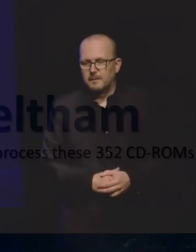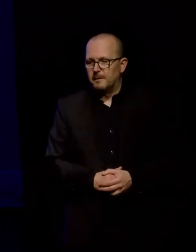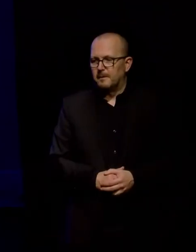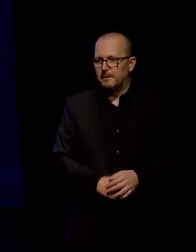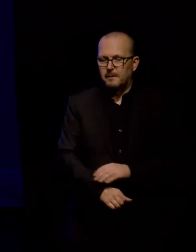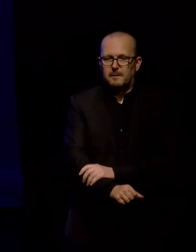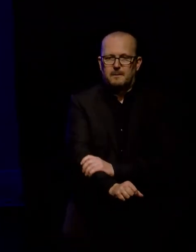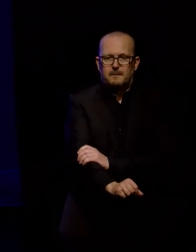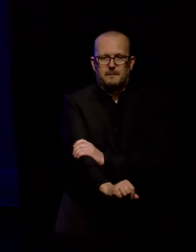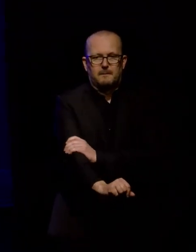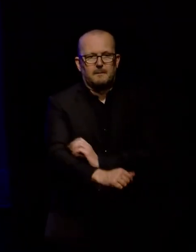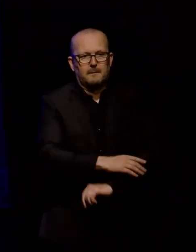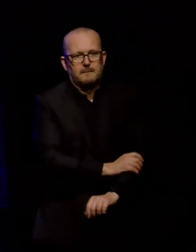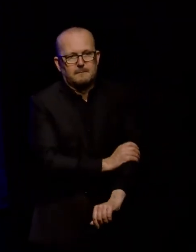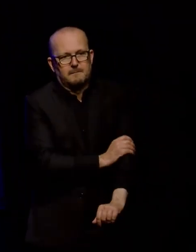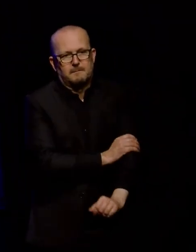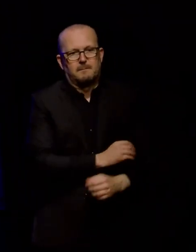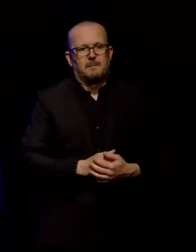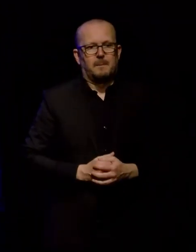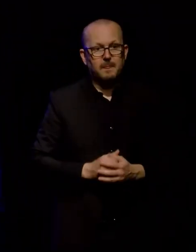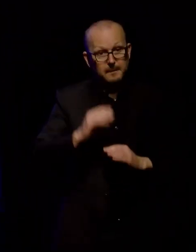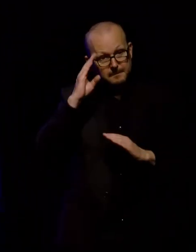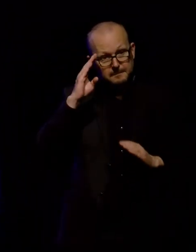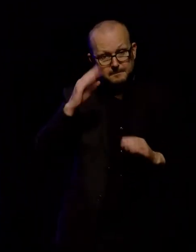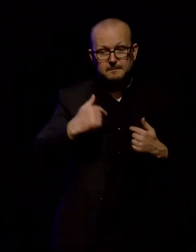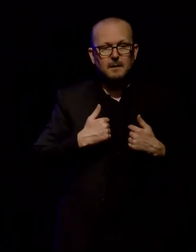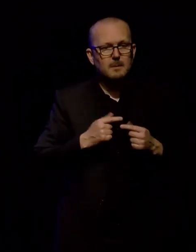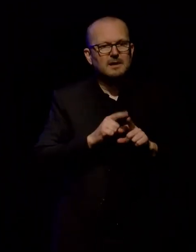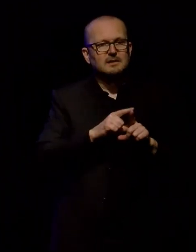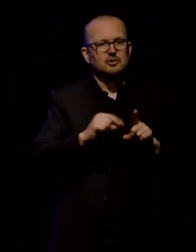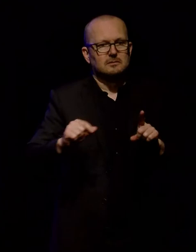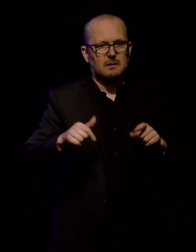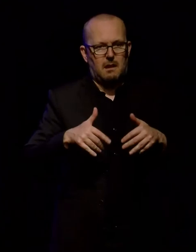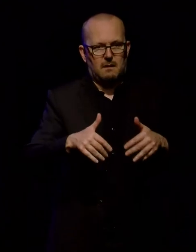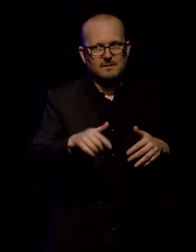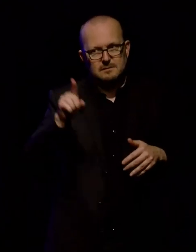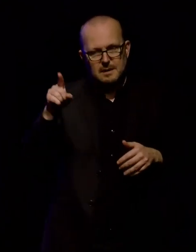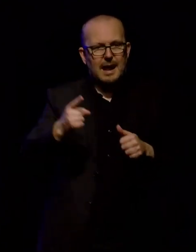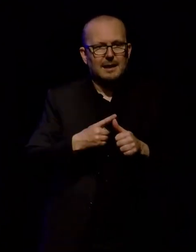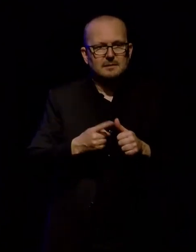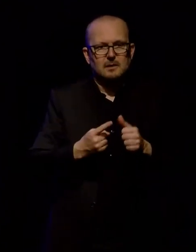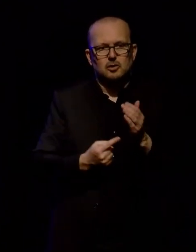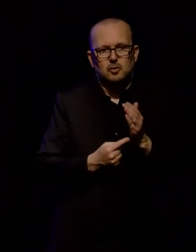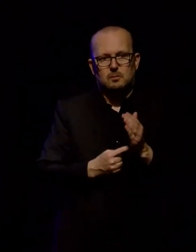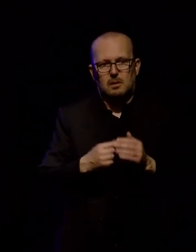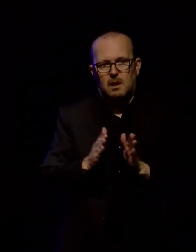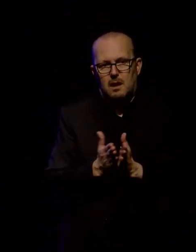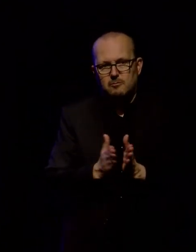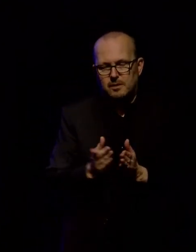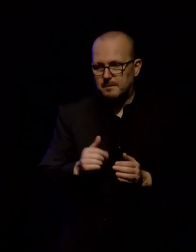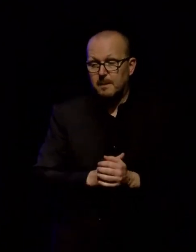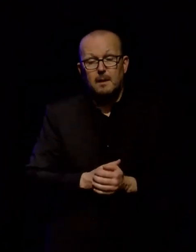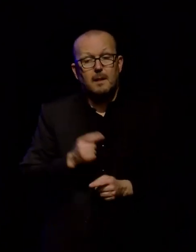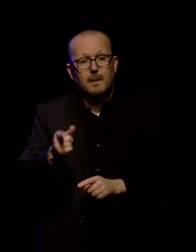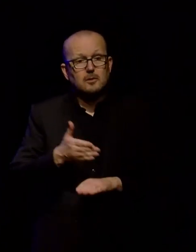Flora ora tātou, my name is Flora Feltham and I am a digital archivist at the Alexander Turnbull Library. And in that job I